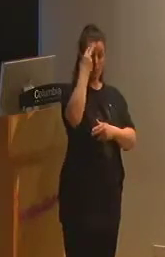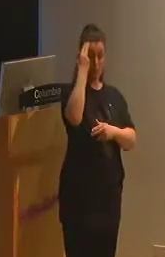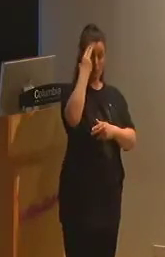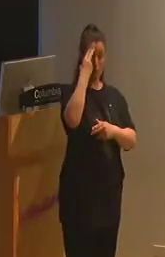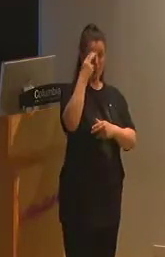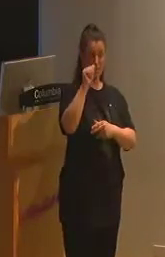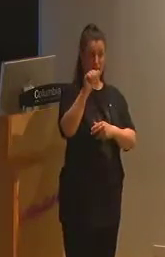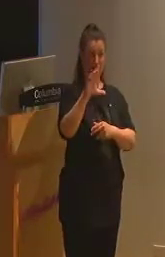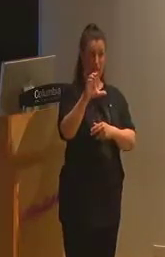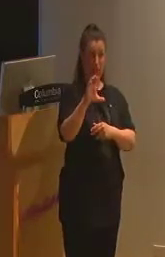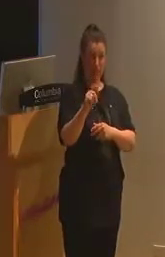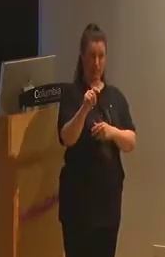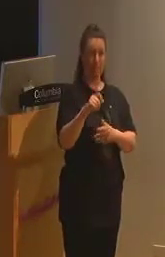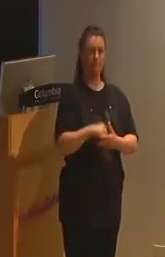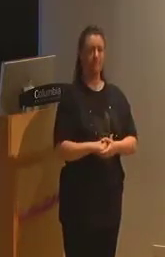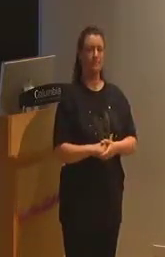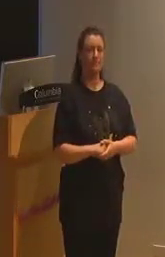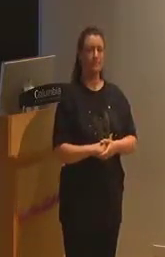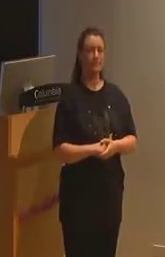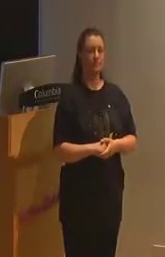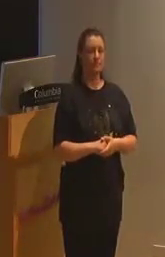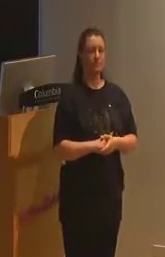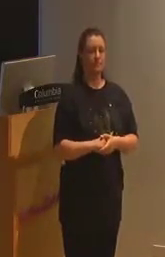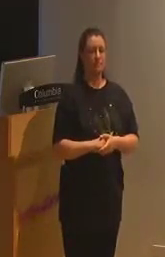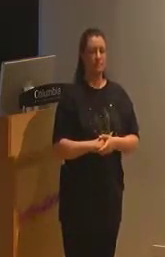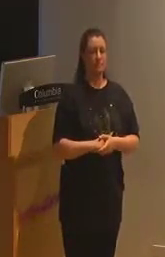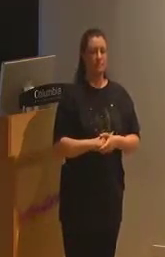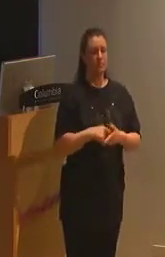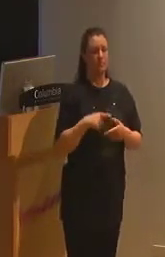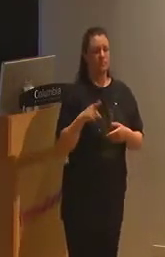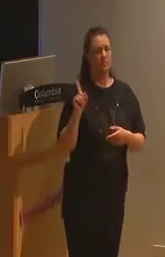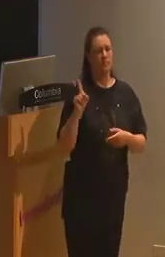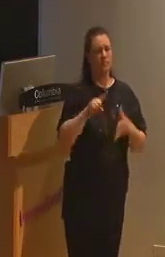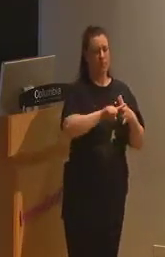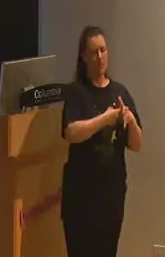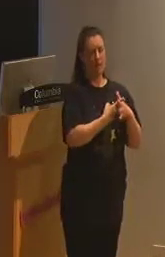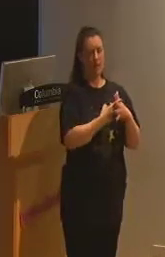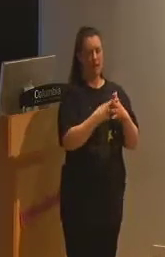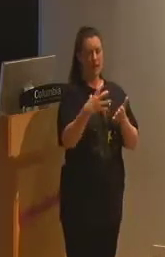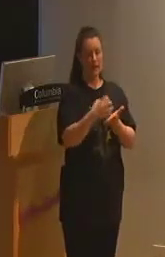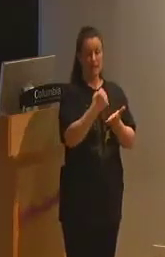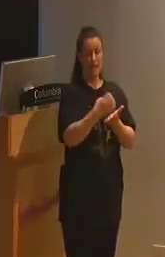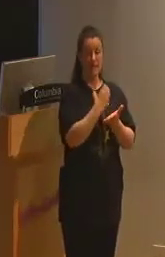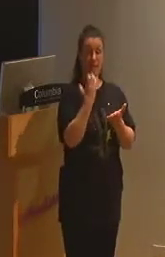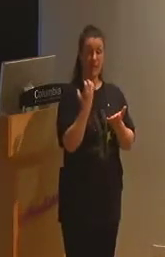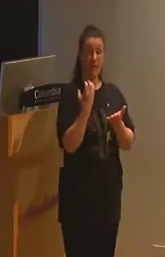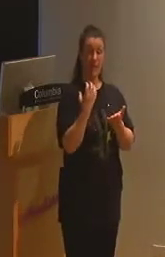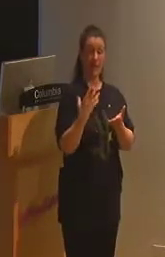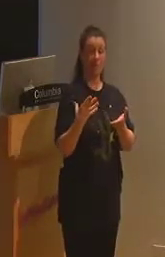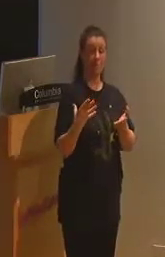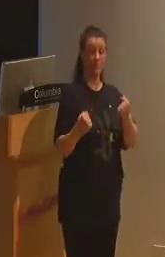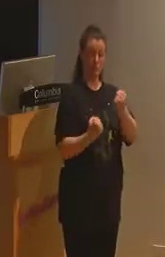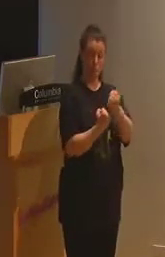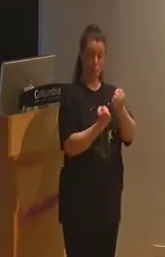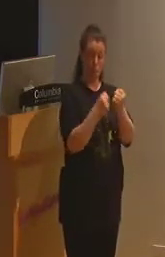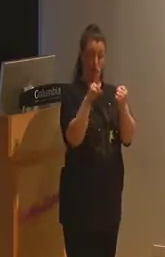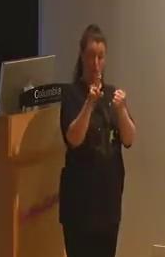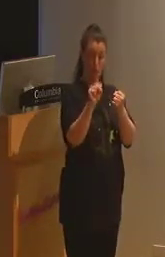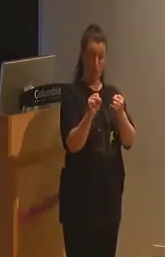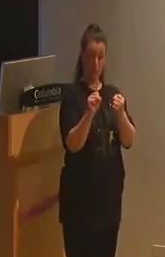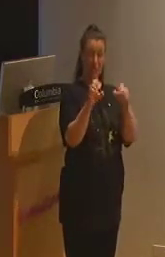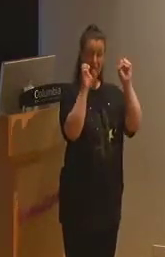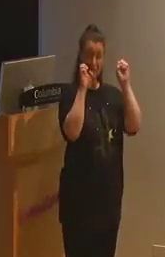Market-based education reforms began to gain support in the U.S. in 1983, when the National Commission on Excellence in Education,